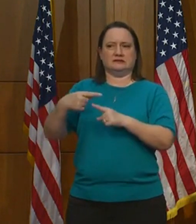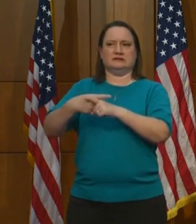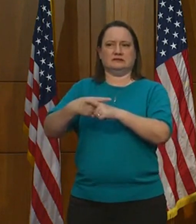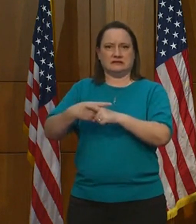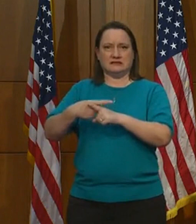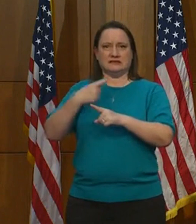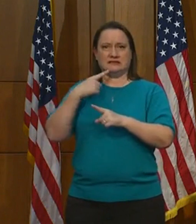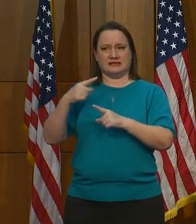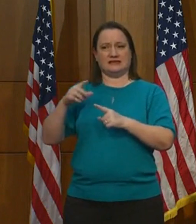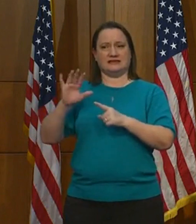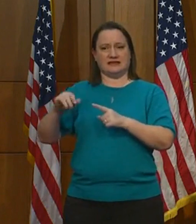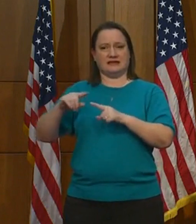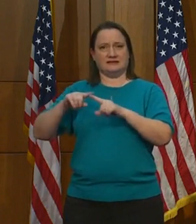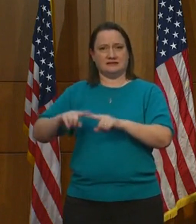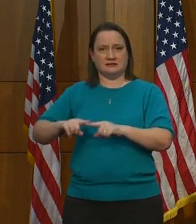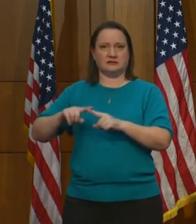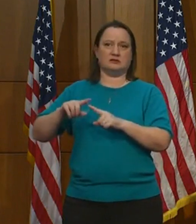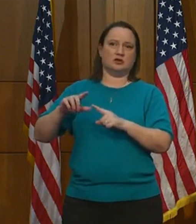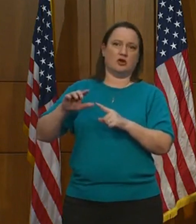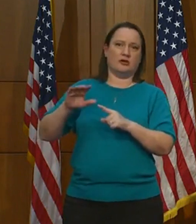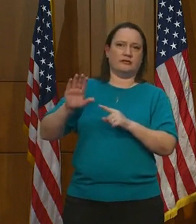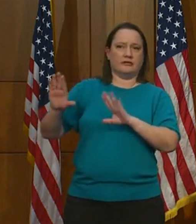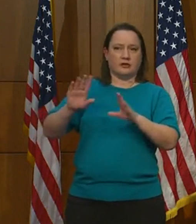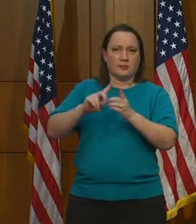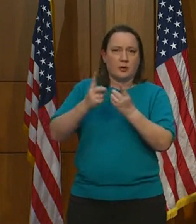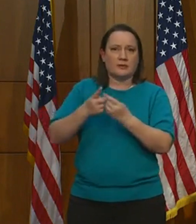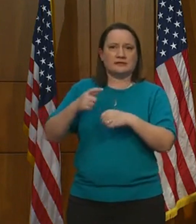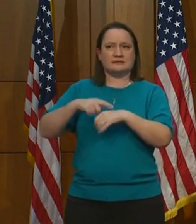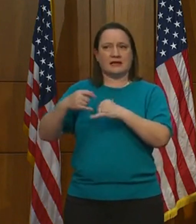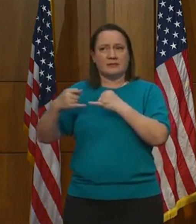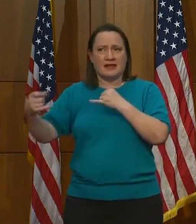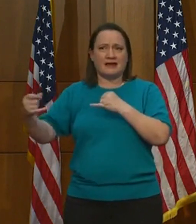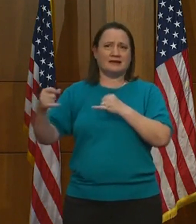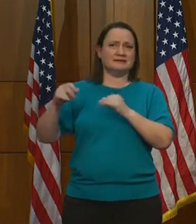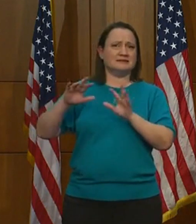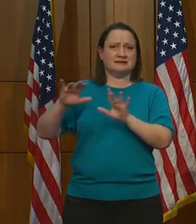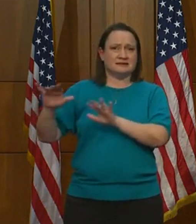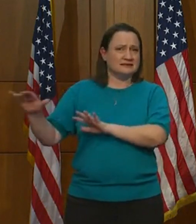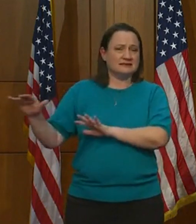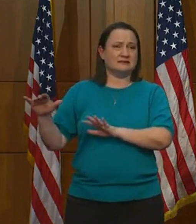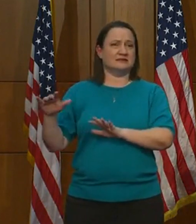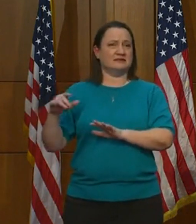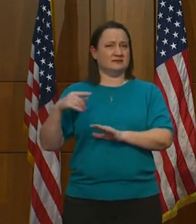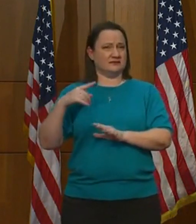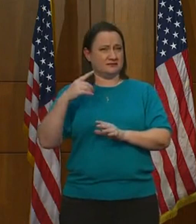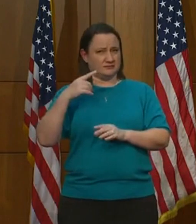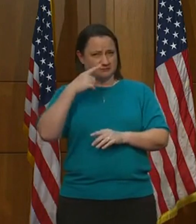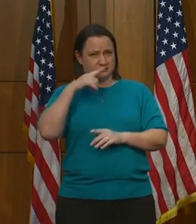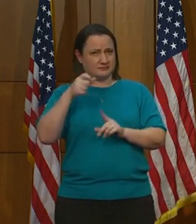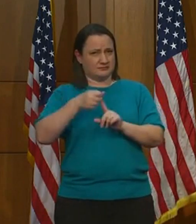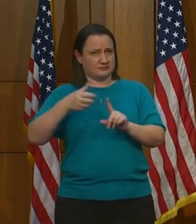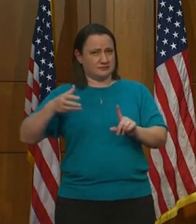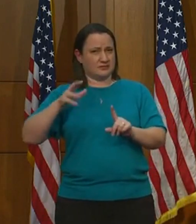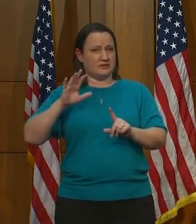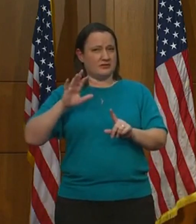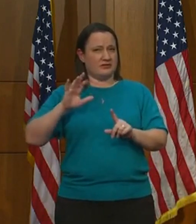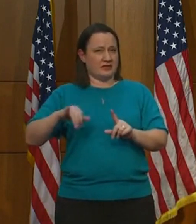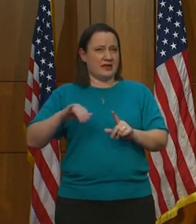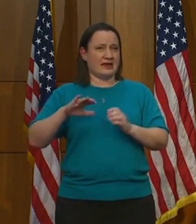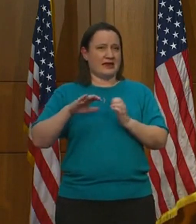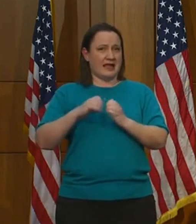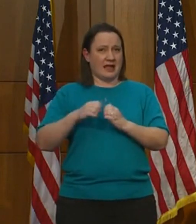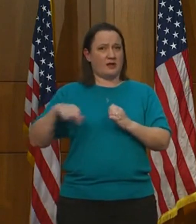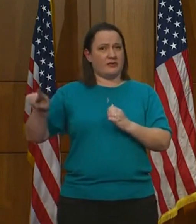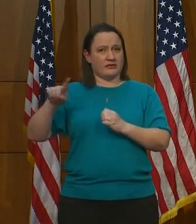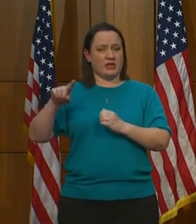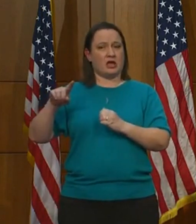classification, timelines, and others. So can you elaborate on some of those different factors and explain exactly how they're making